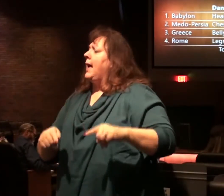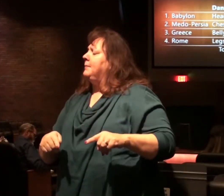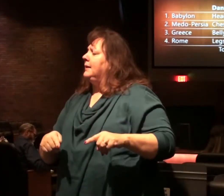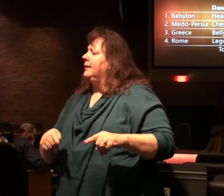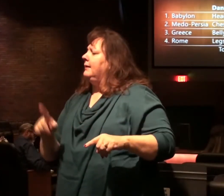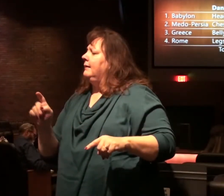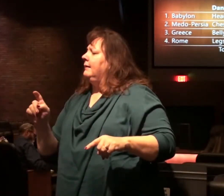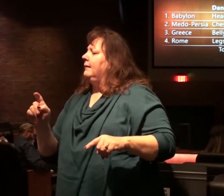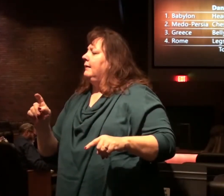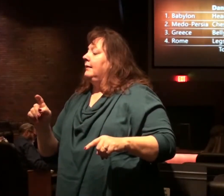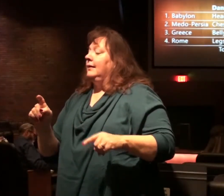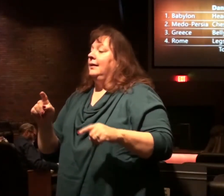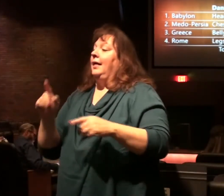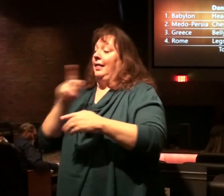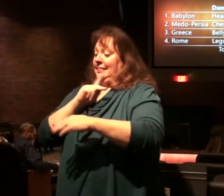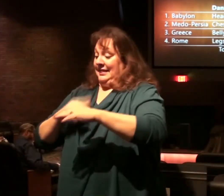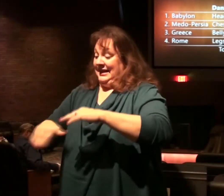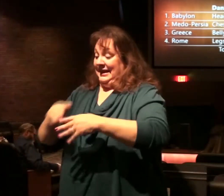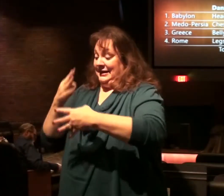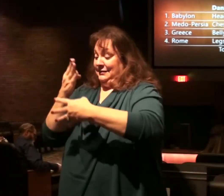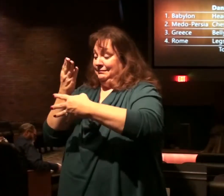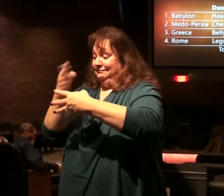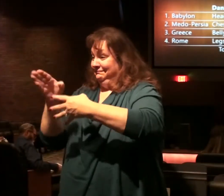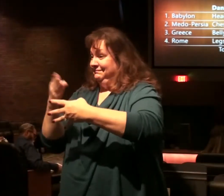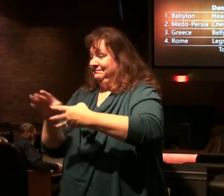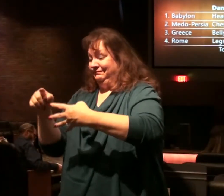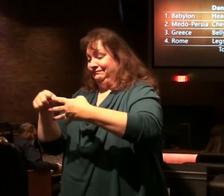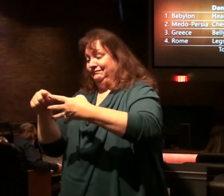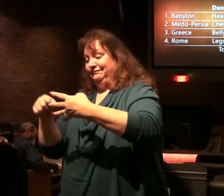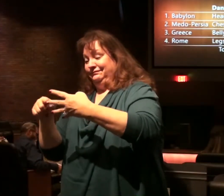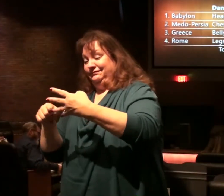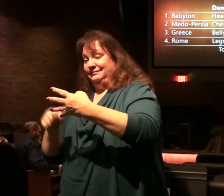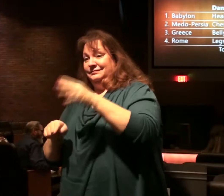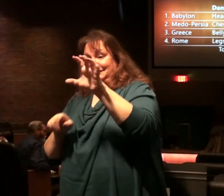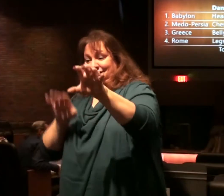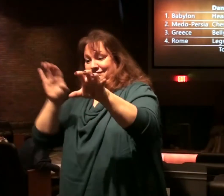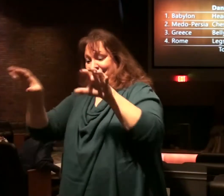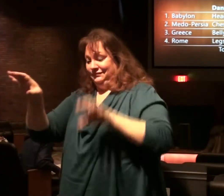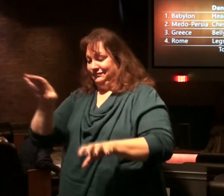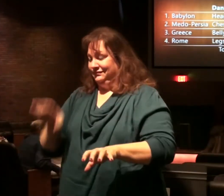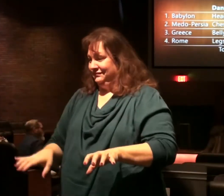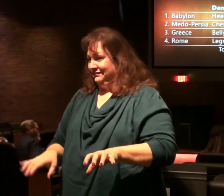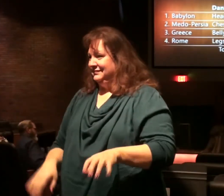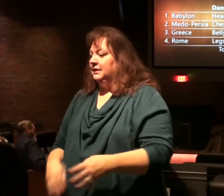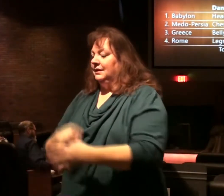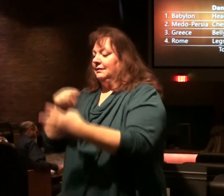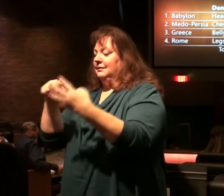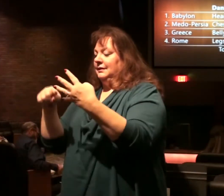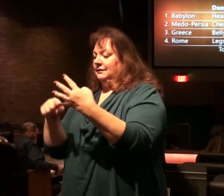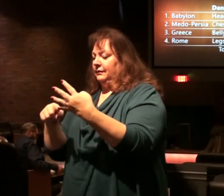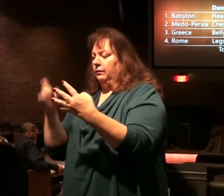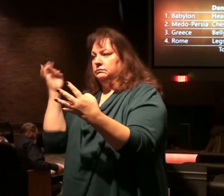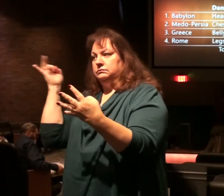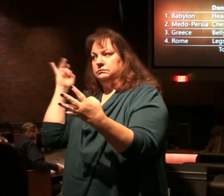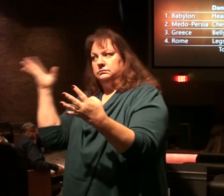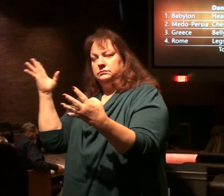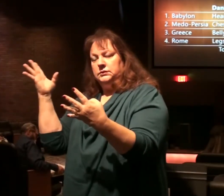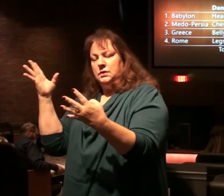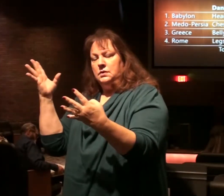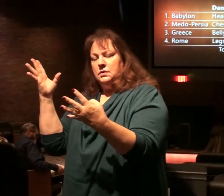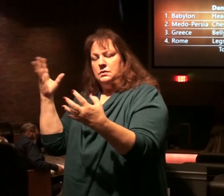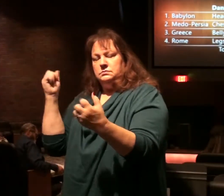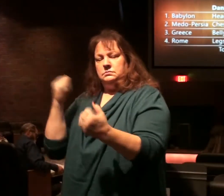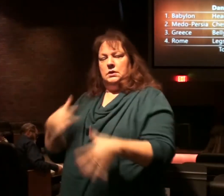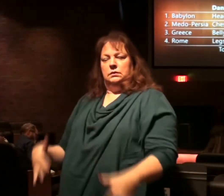maneuvering in it. It ends up being divided among four of his generals. Then you have the fourth beast. Dreadful and terrifying